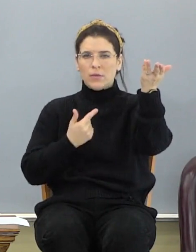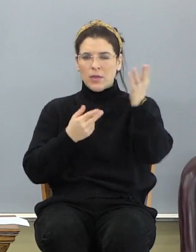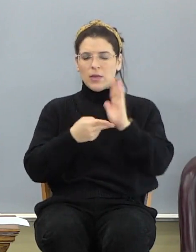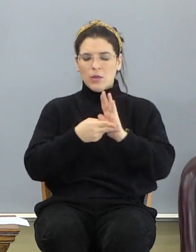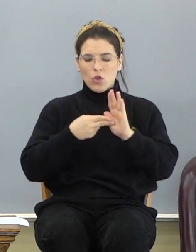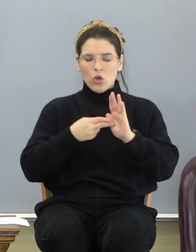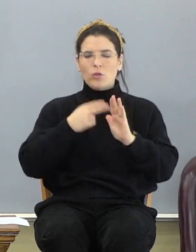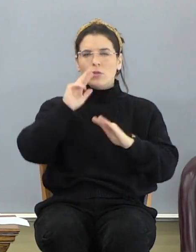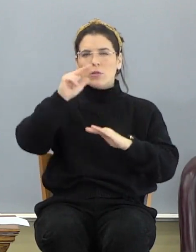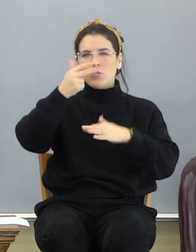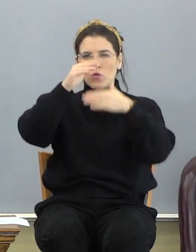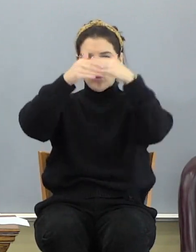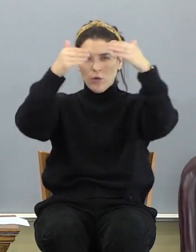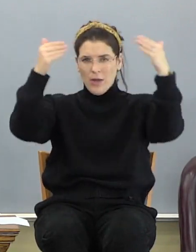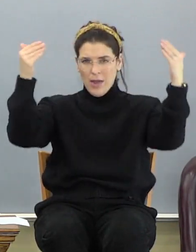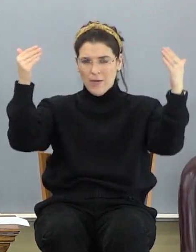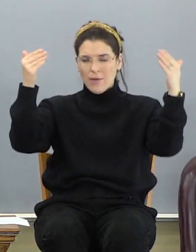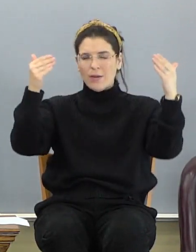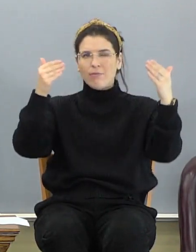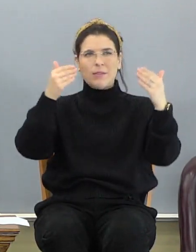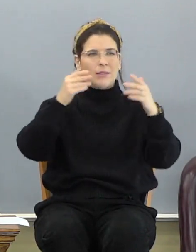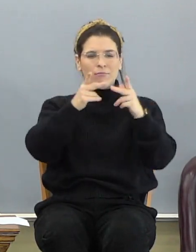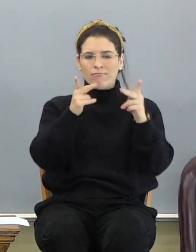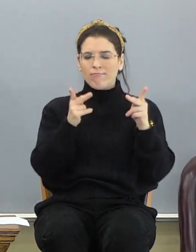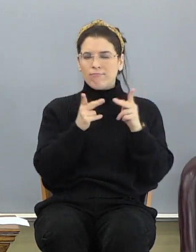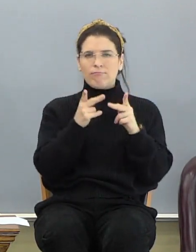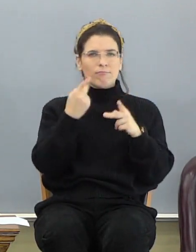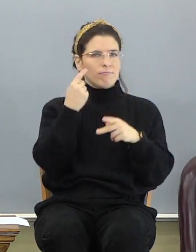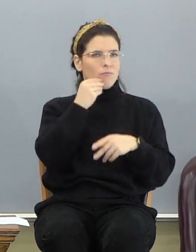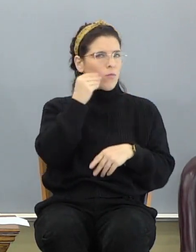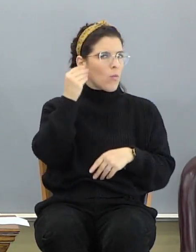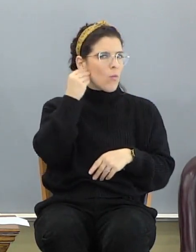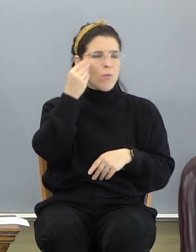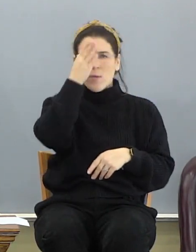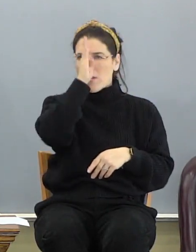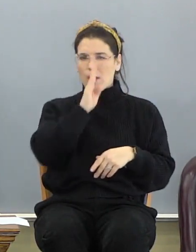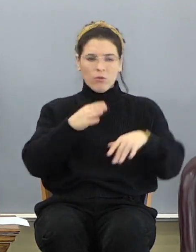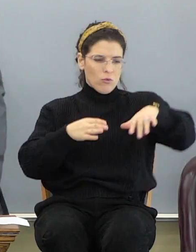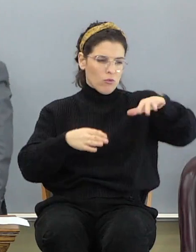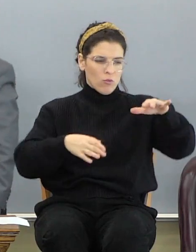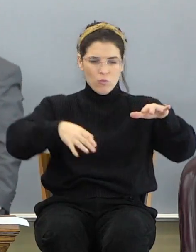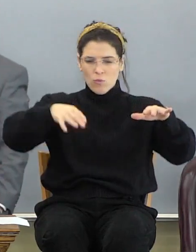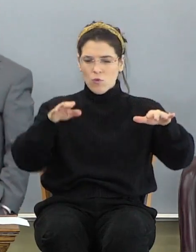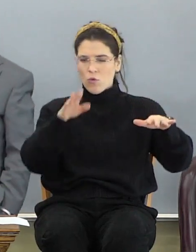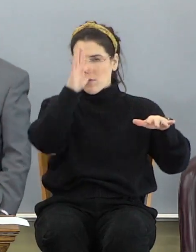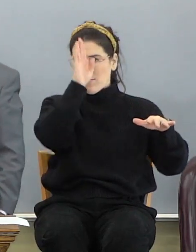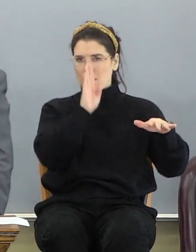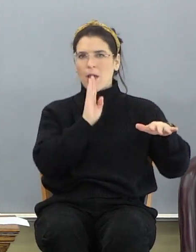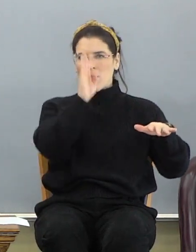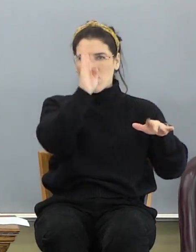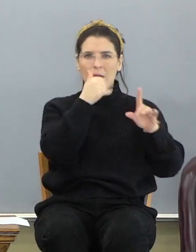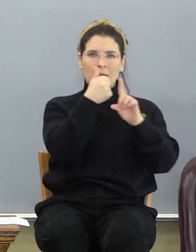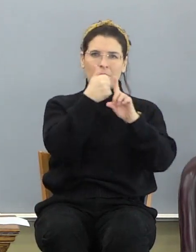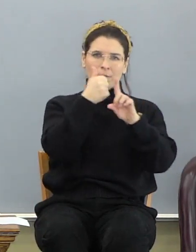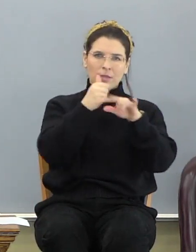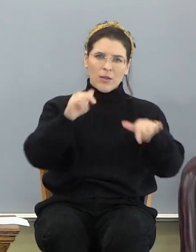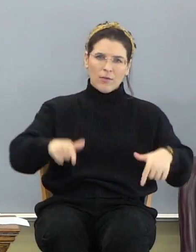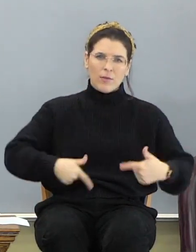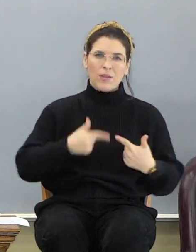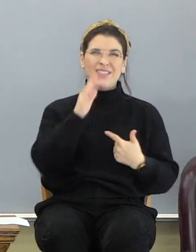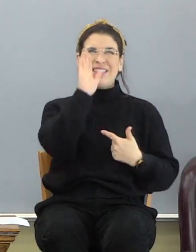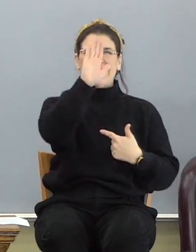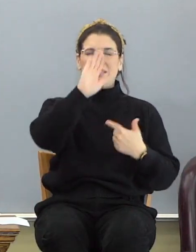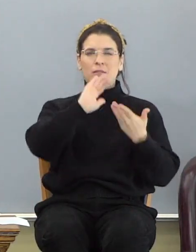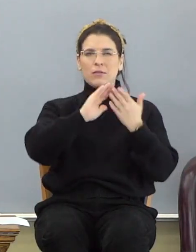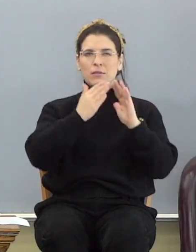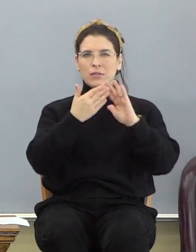it the third heaven. This is the abode of God. This is where the throne of God is. This is where God himself abides. This is where his city is.